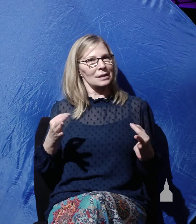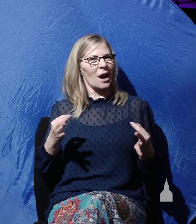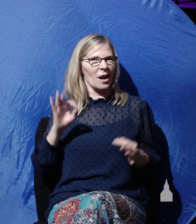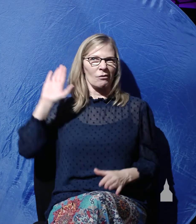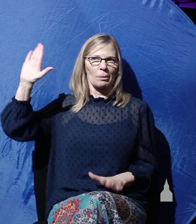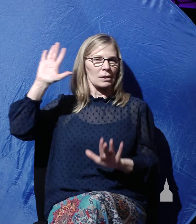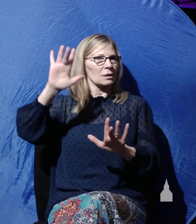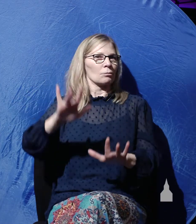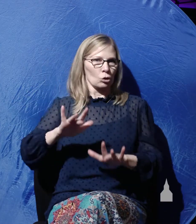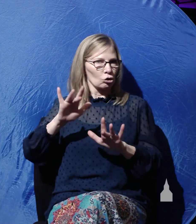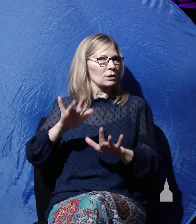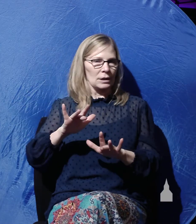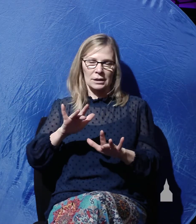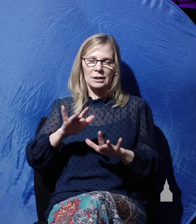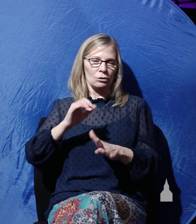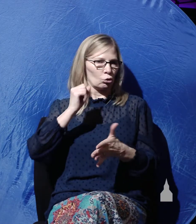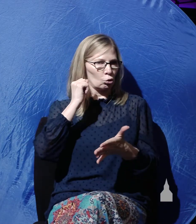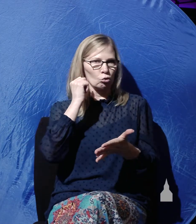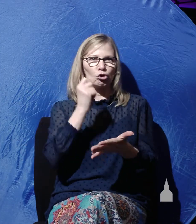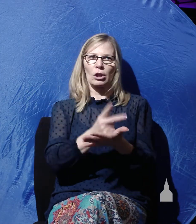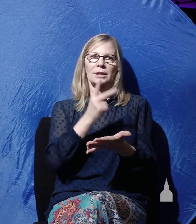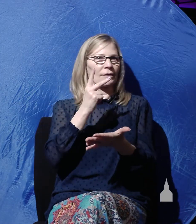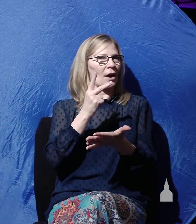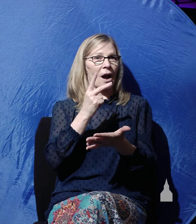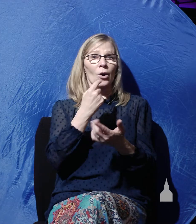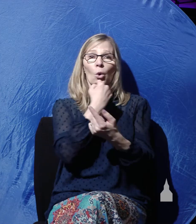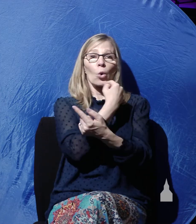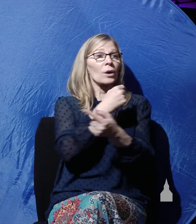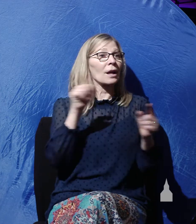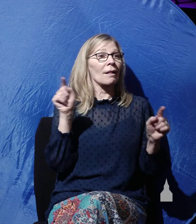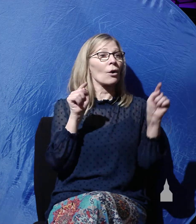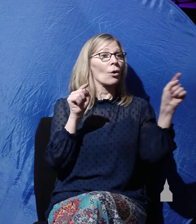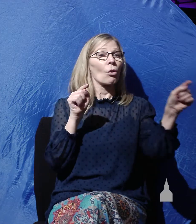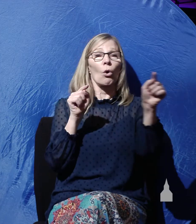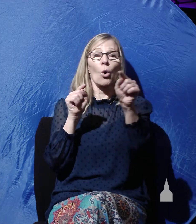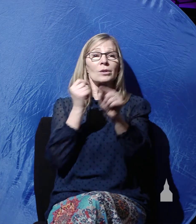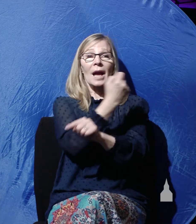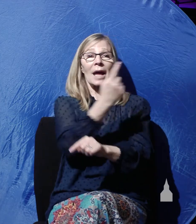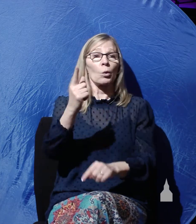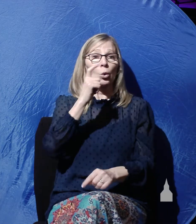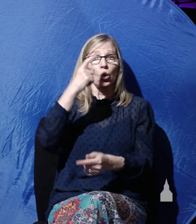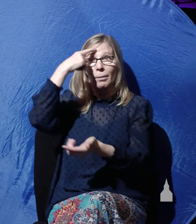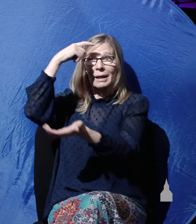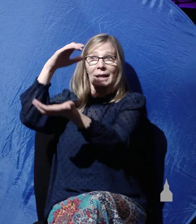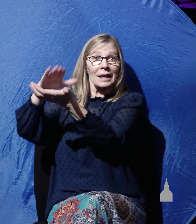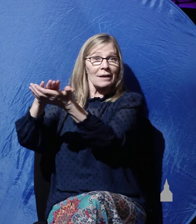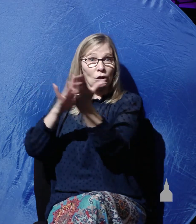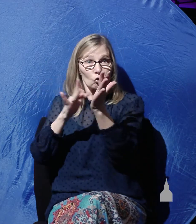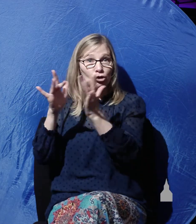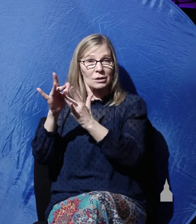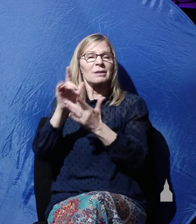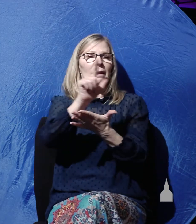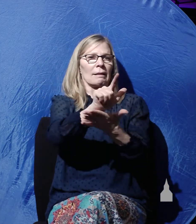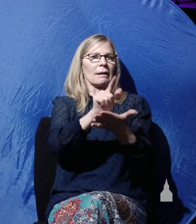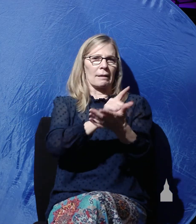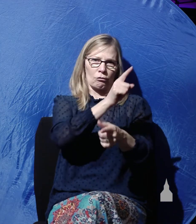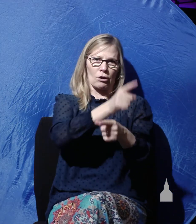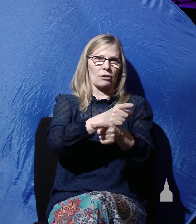mercy to justify or declare those sinners who believe in Jesus as legally righteous. It doesn't mean we always behave righteously,